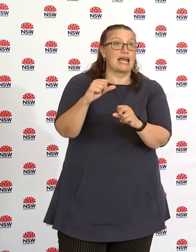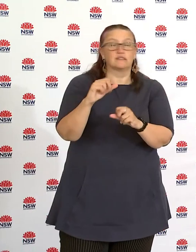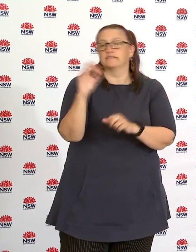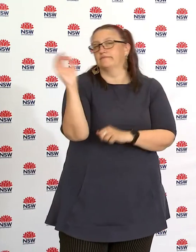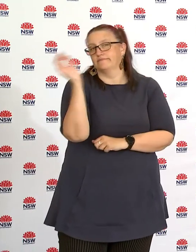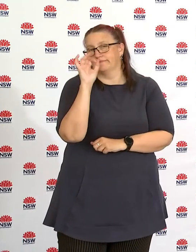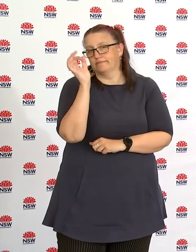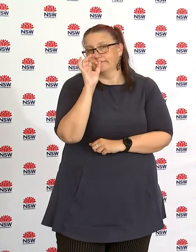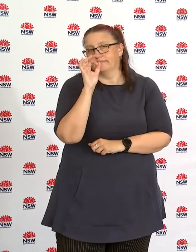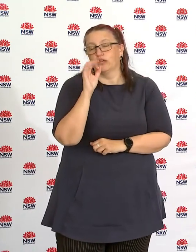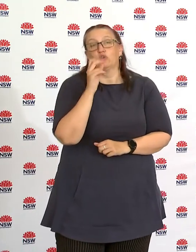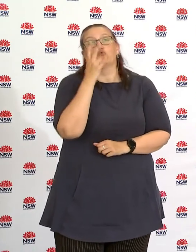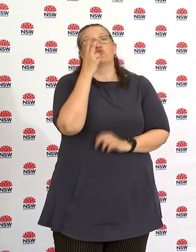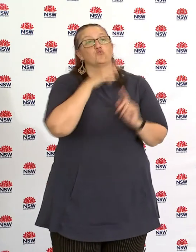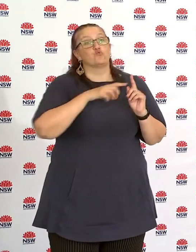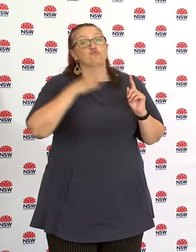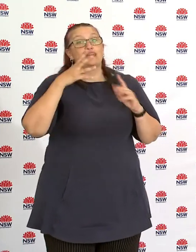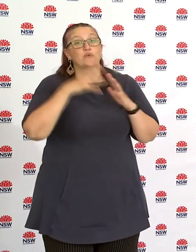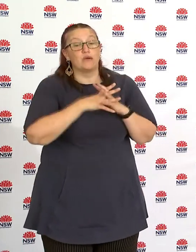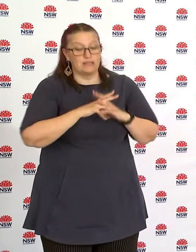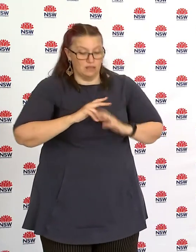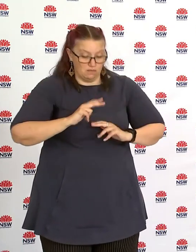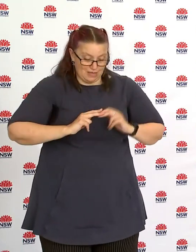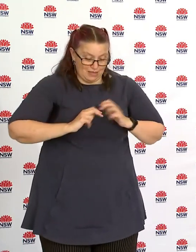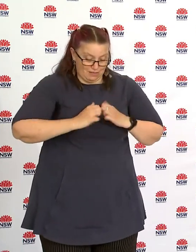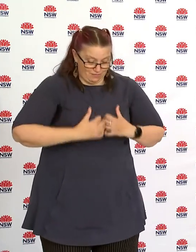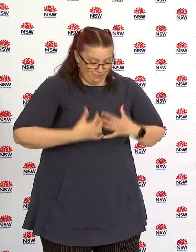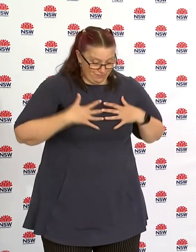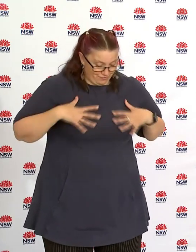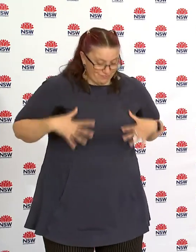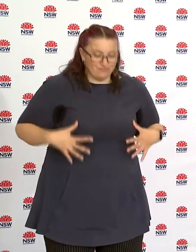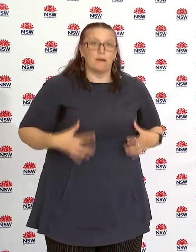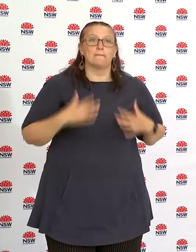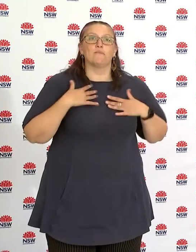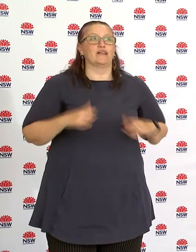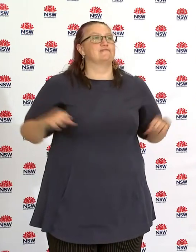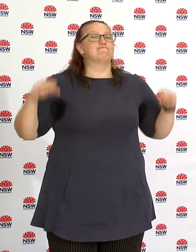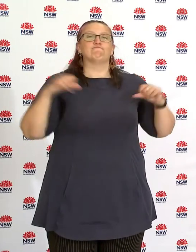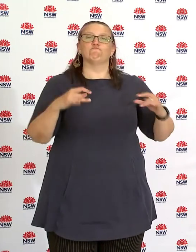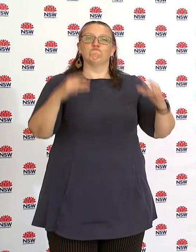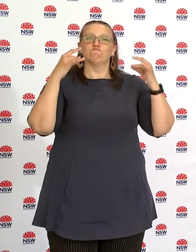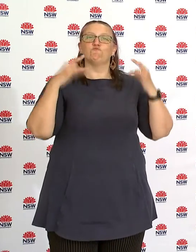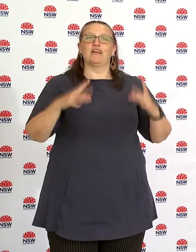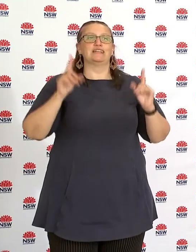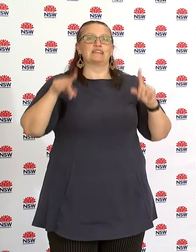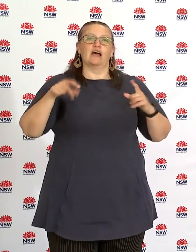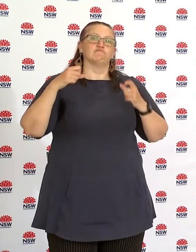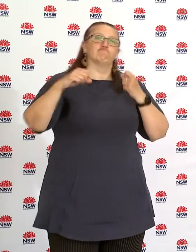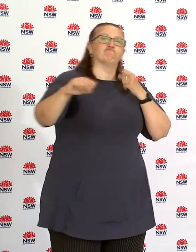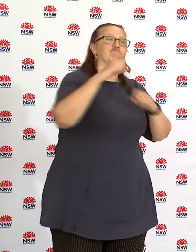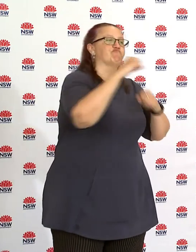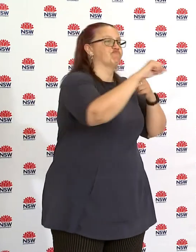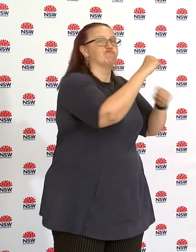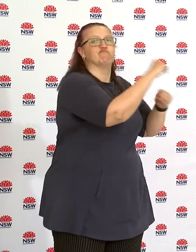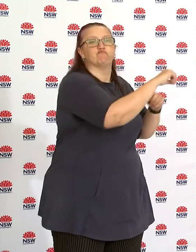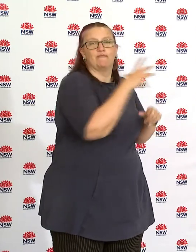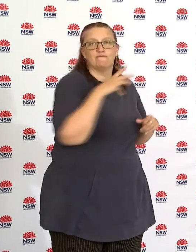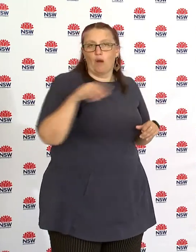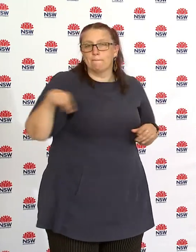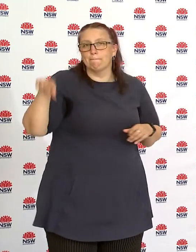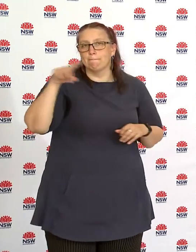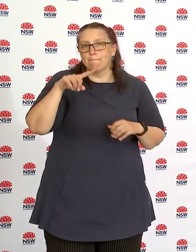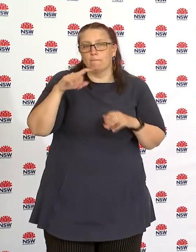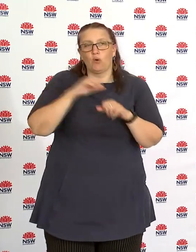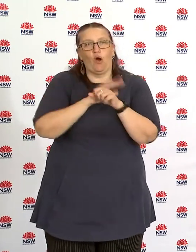levels rise um the the it will assist us in um the control but we will